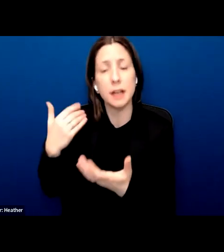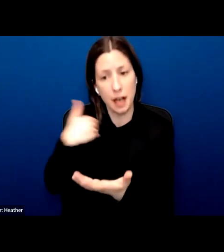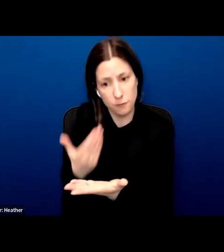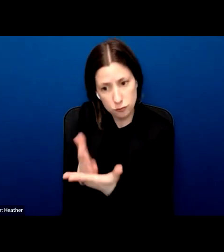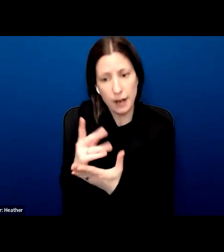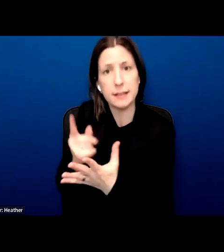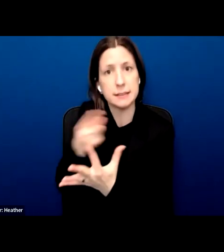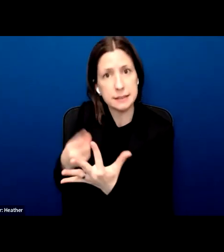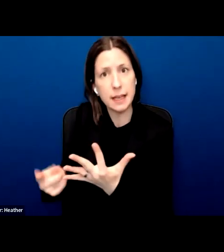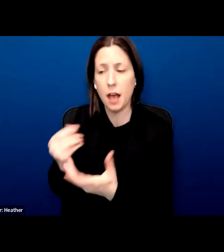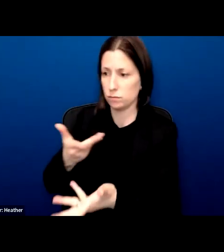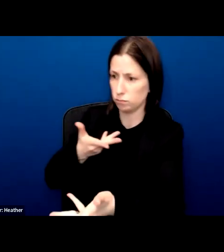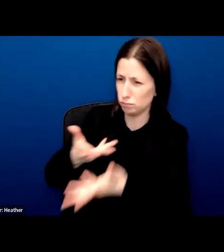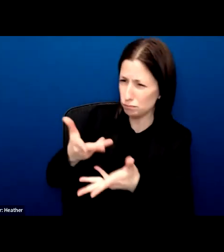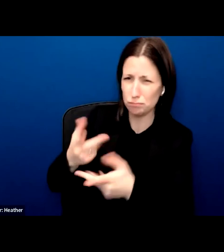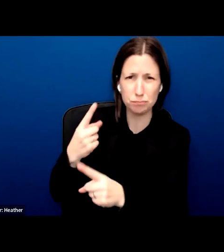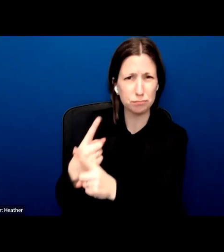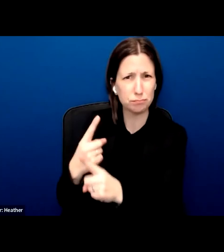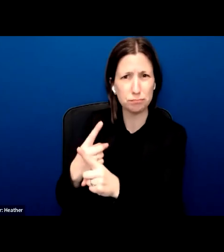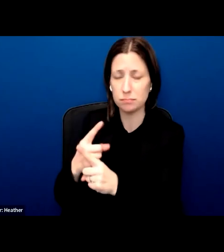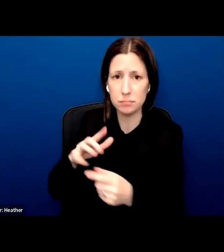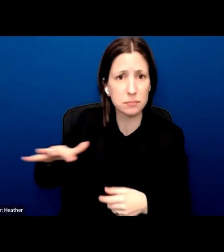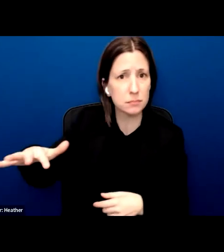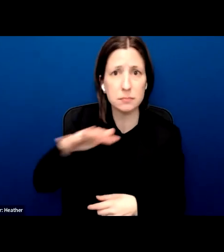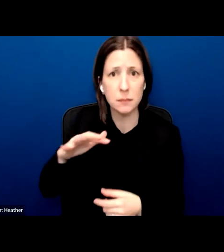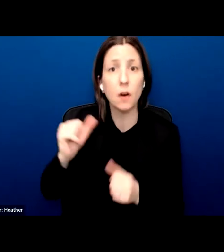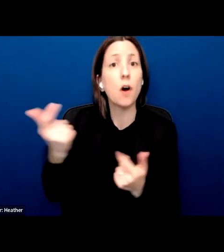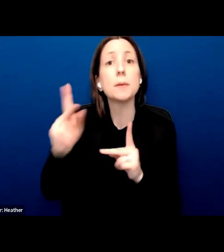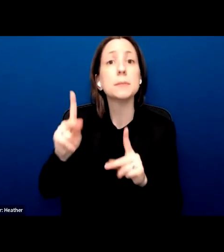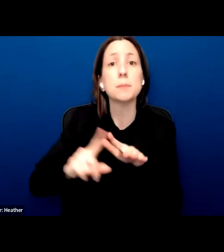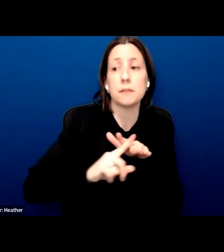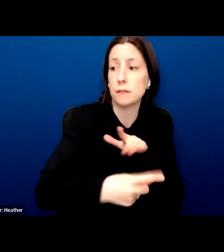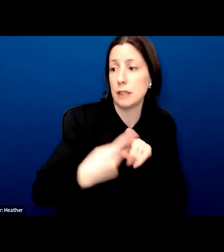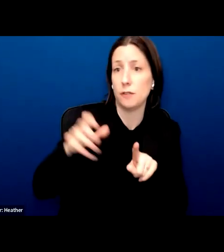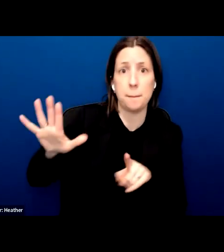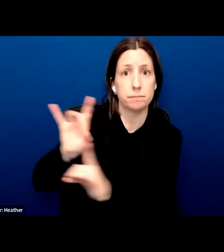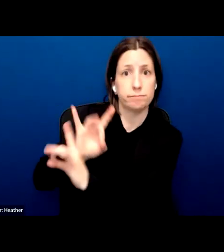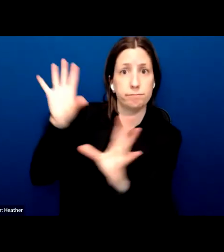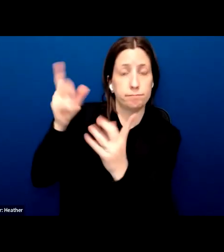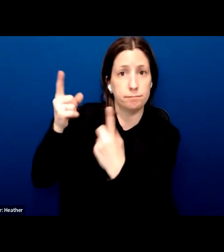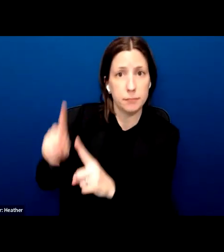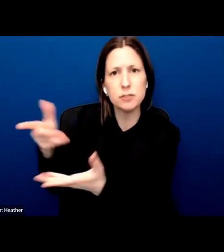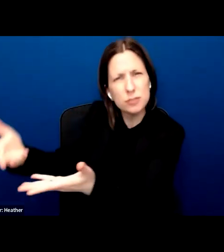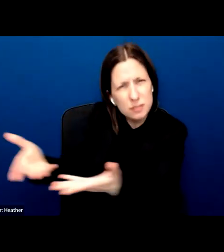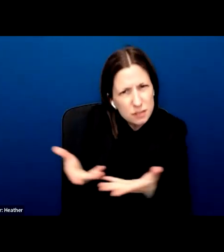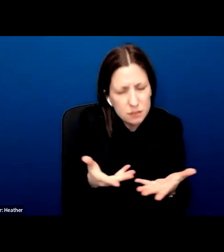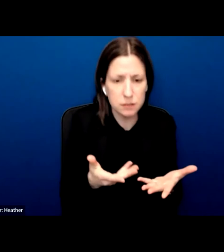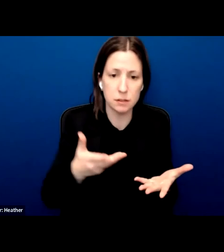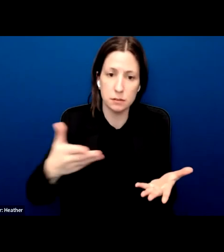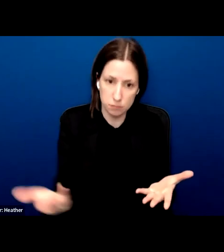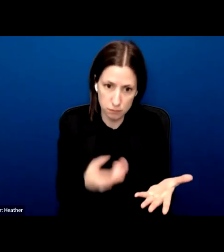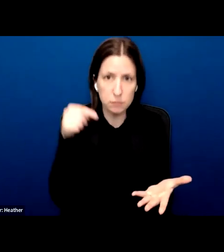humane treatment that include that all people fleeing persecution are entitled to asylum and the rights associated with that status,